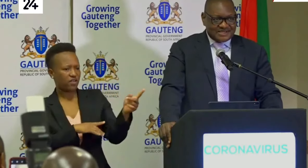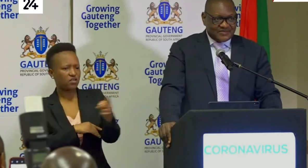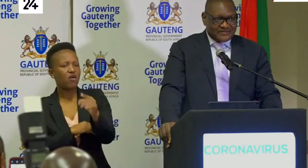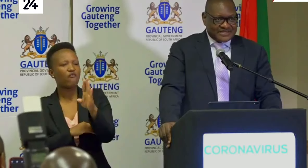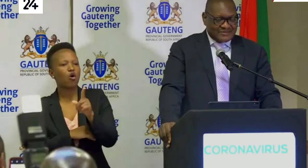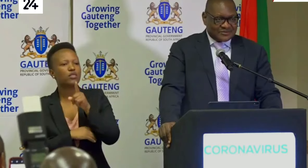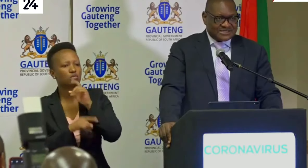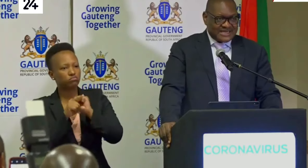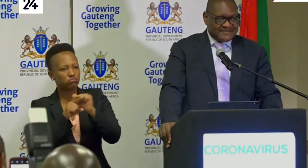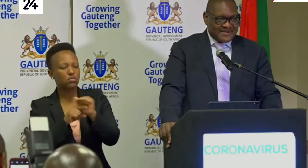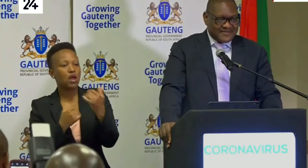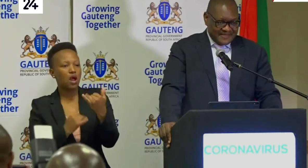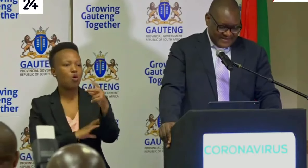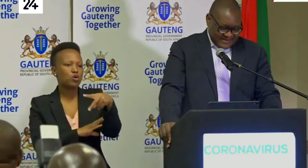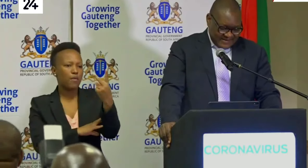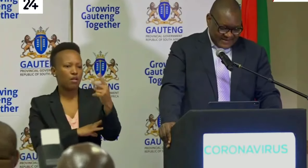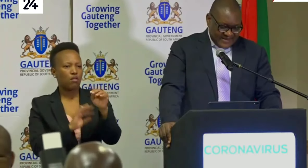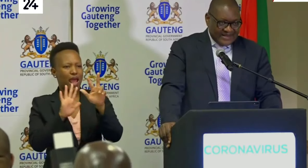,000. We have doubled the number.